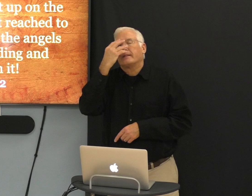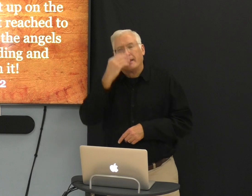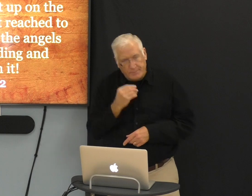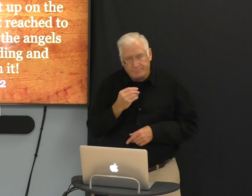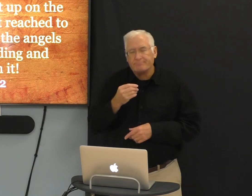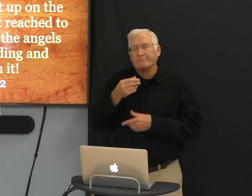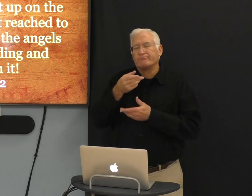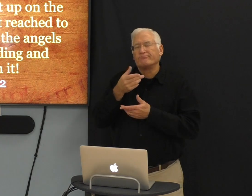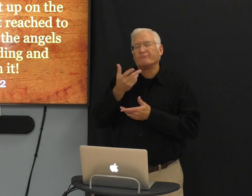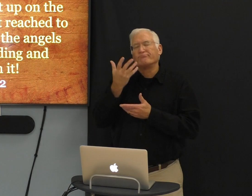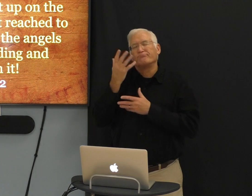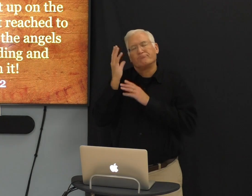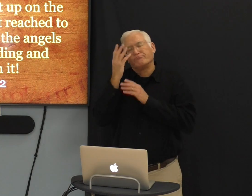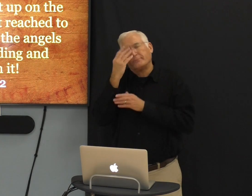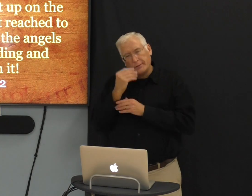So when he fell asleep,